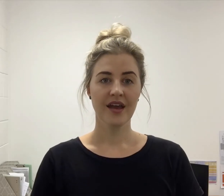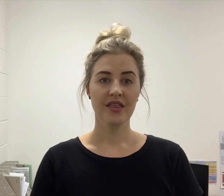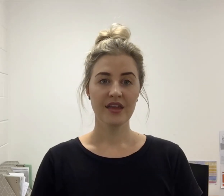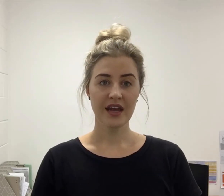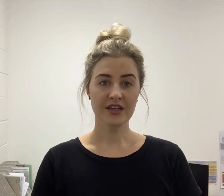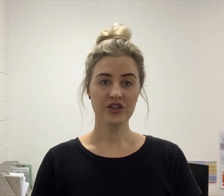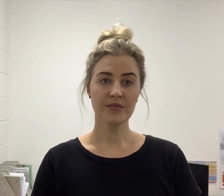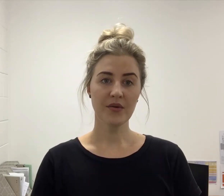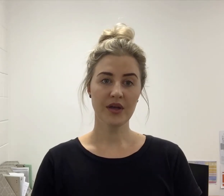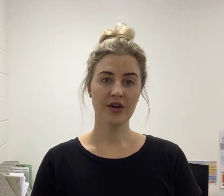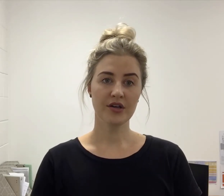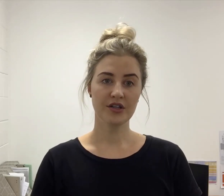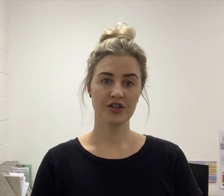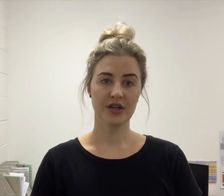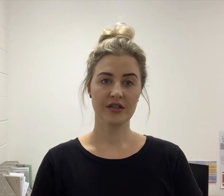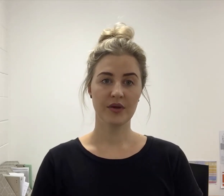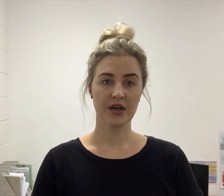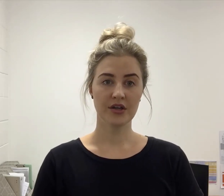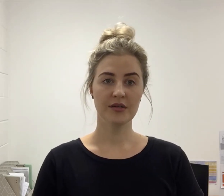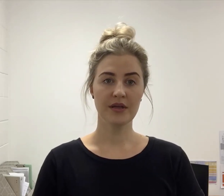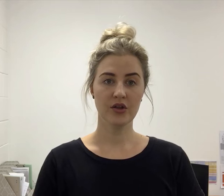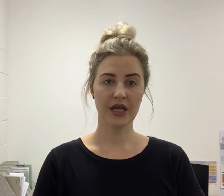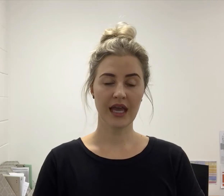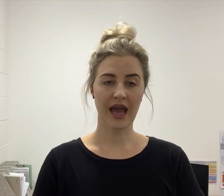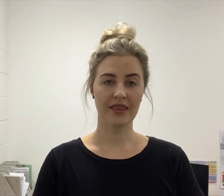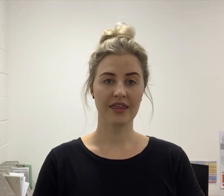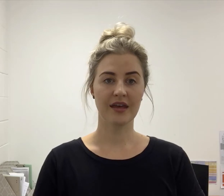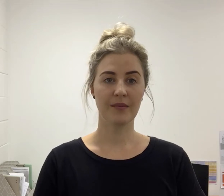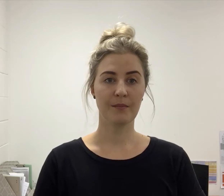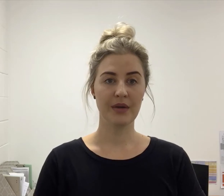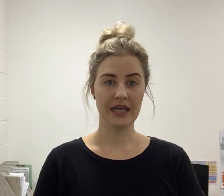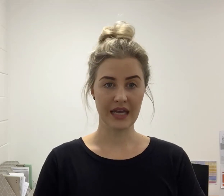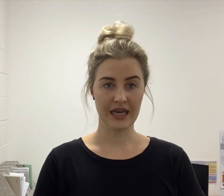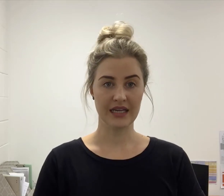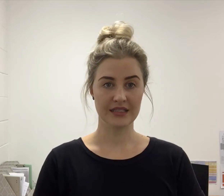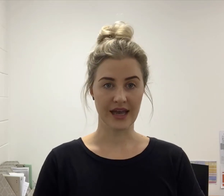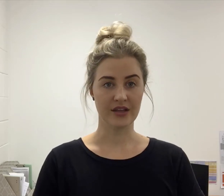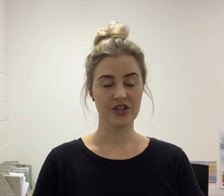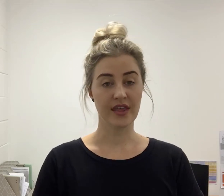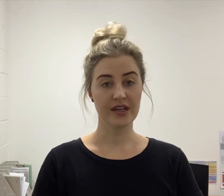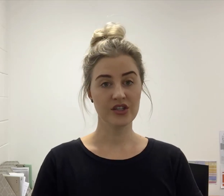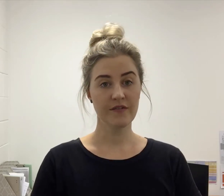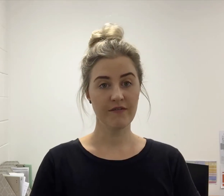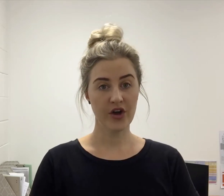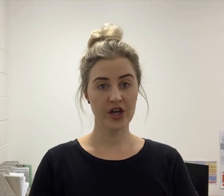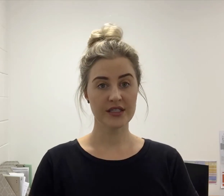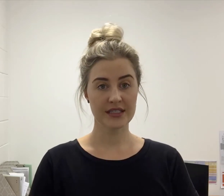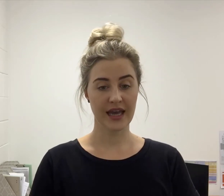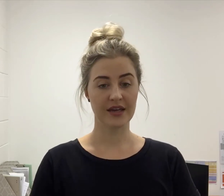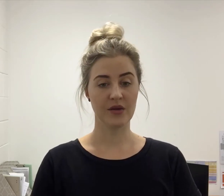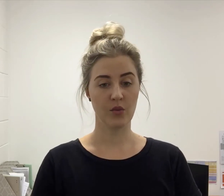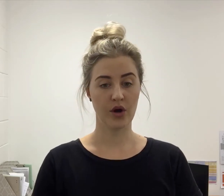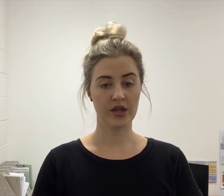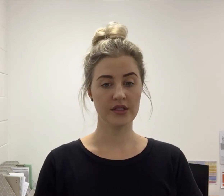The next job that we are going to do is we are going to be looking at the beginning sound. So that is the first sound in words.